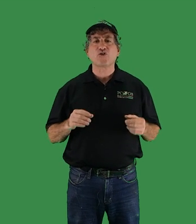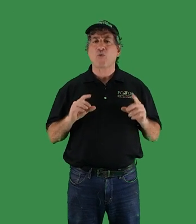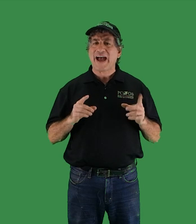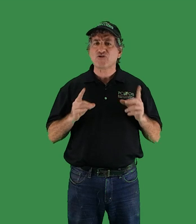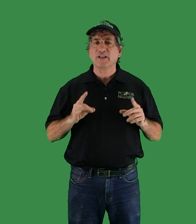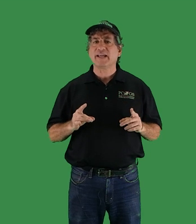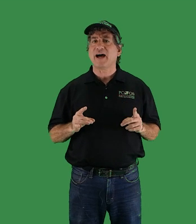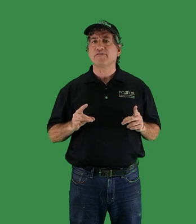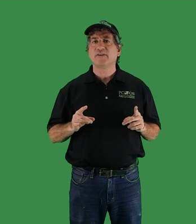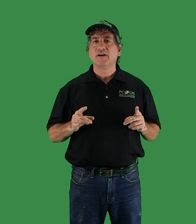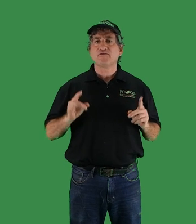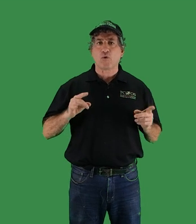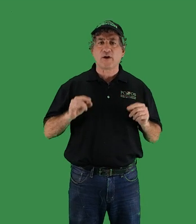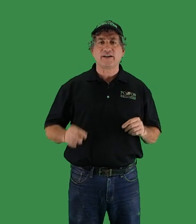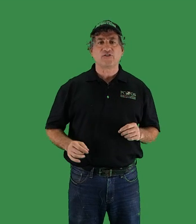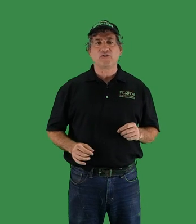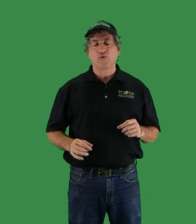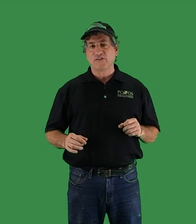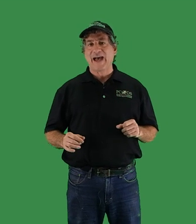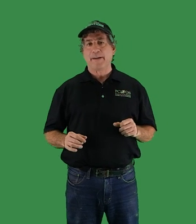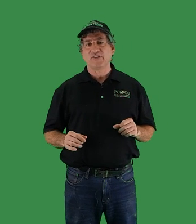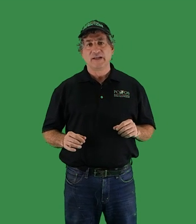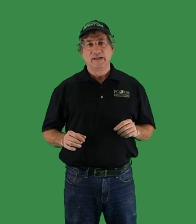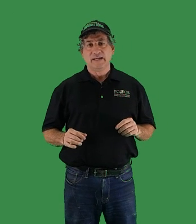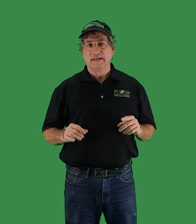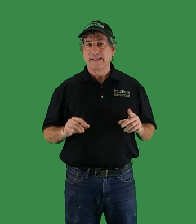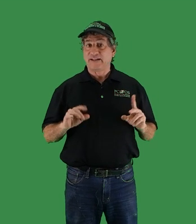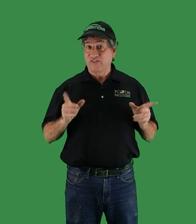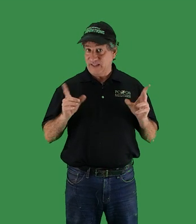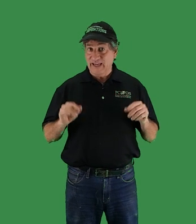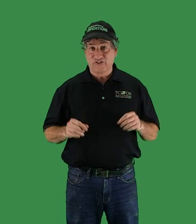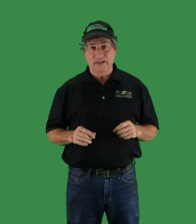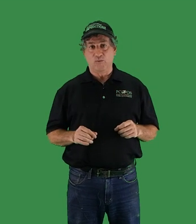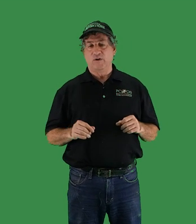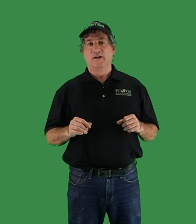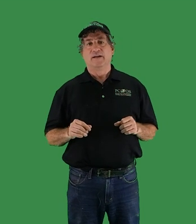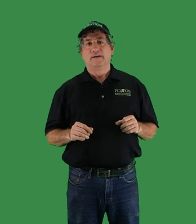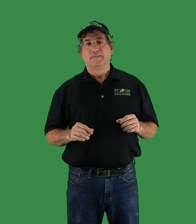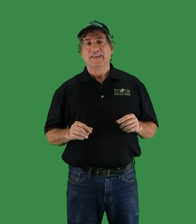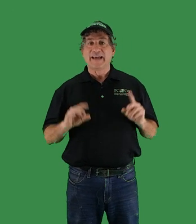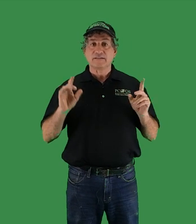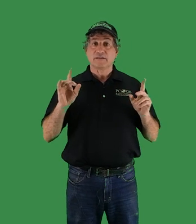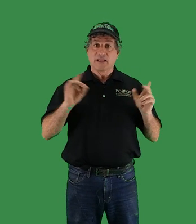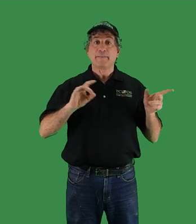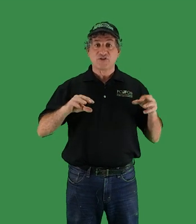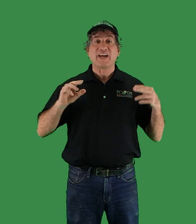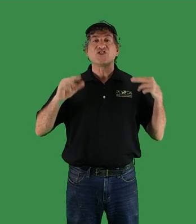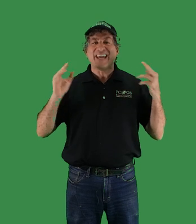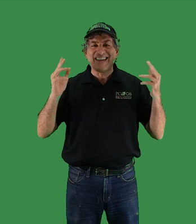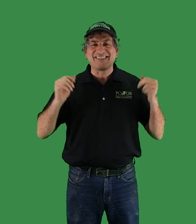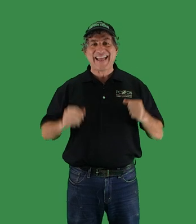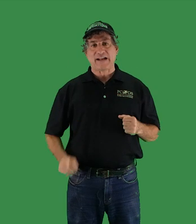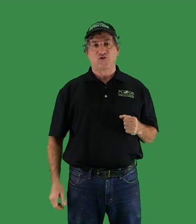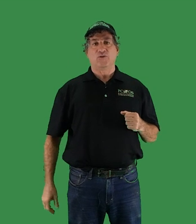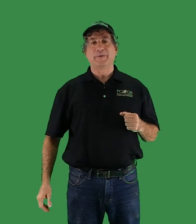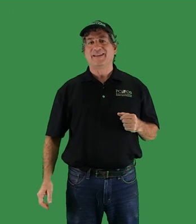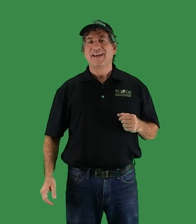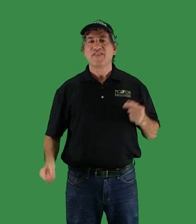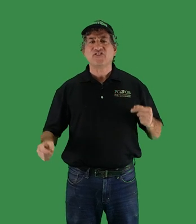gradually enough for organisms to adapt. And that isn't the case anymore. Yes, climate change is natural, but this